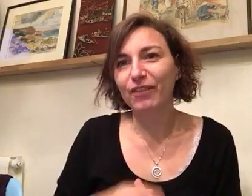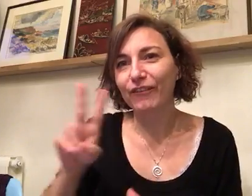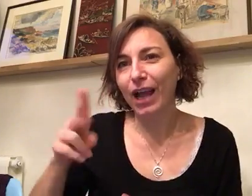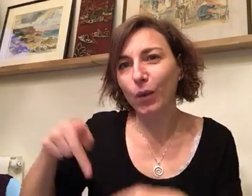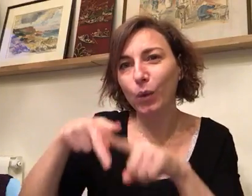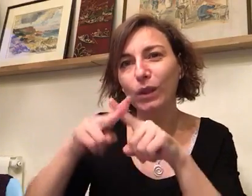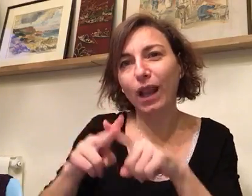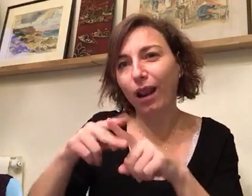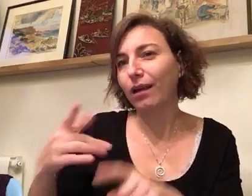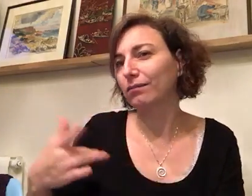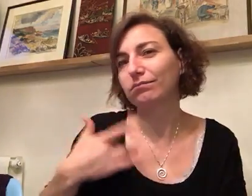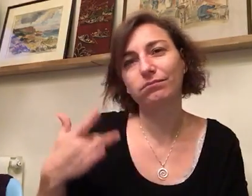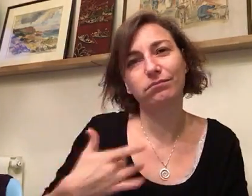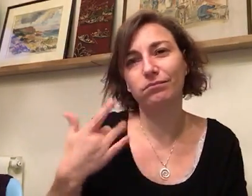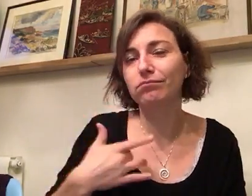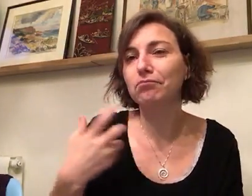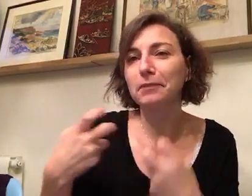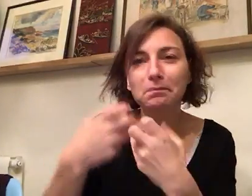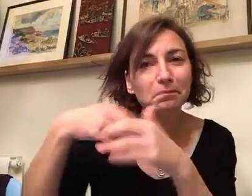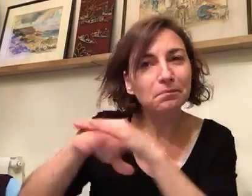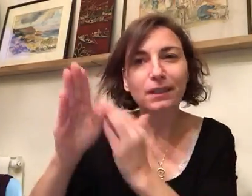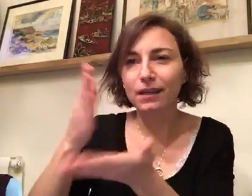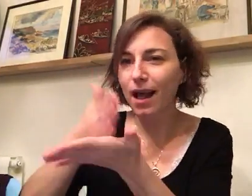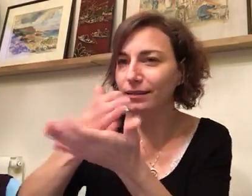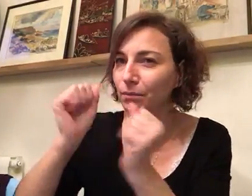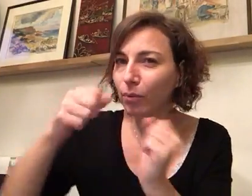This really do I'm gonna go do do